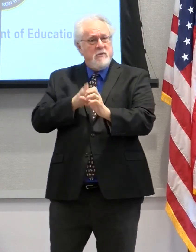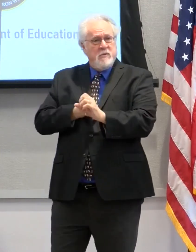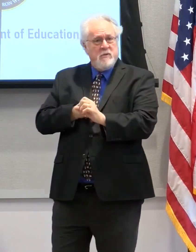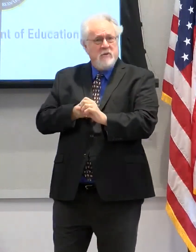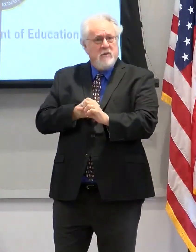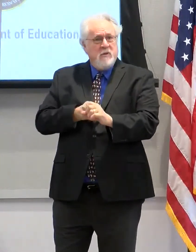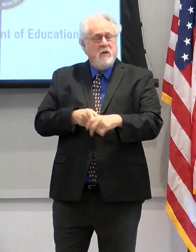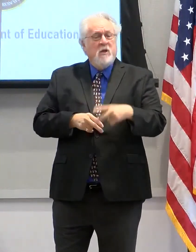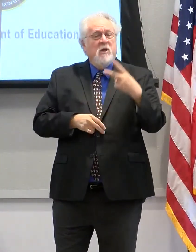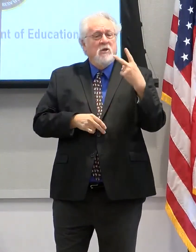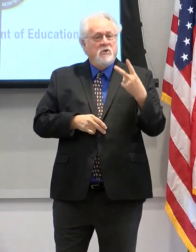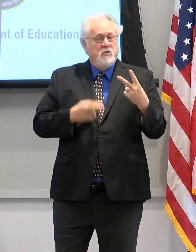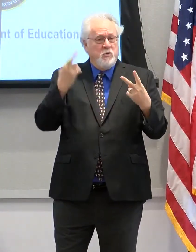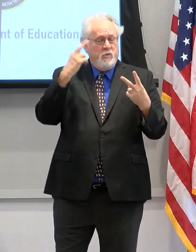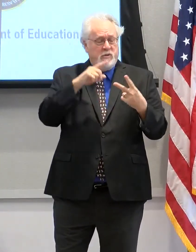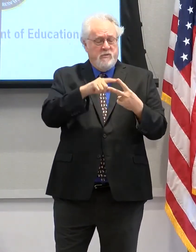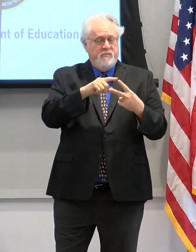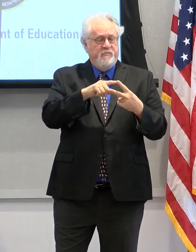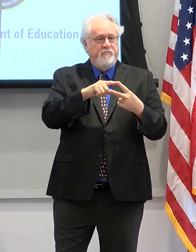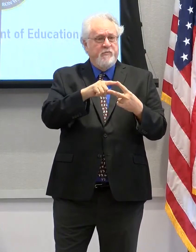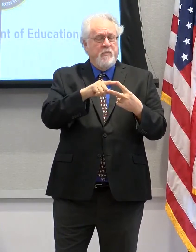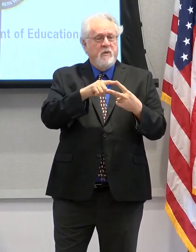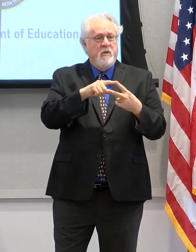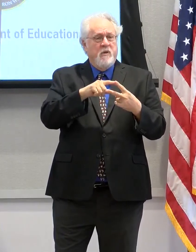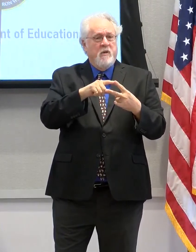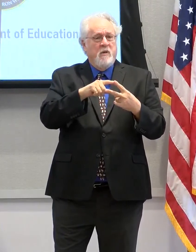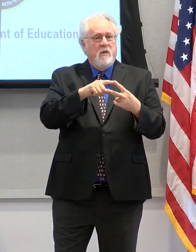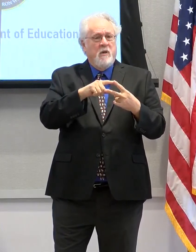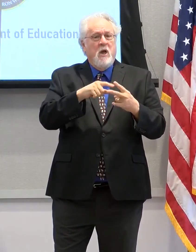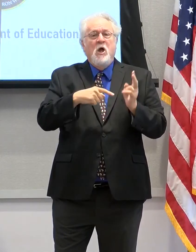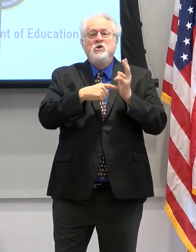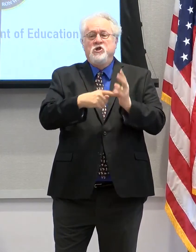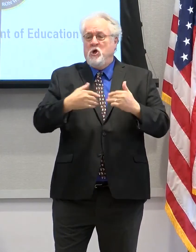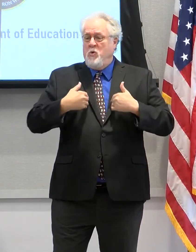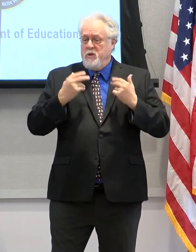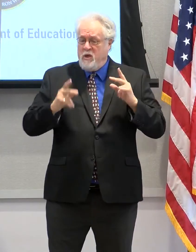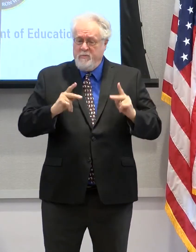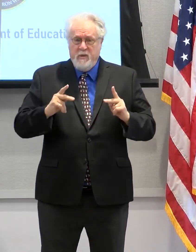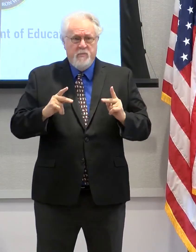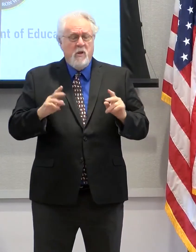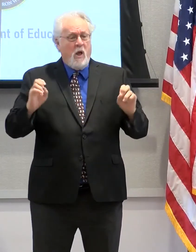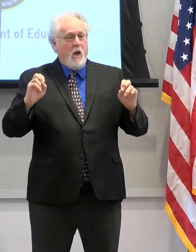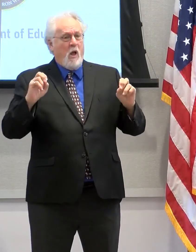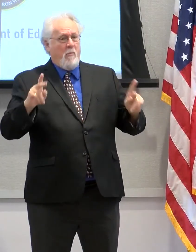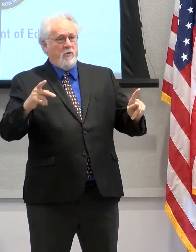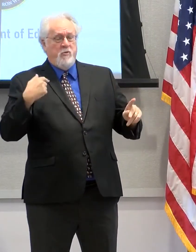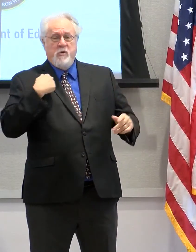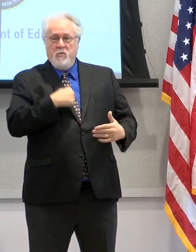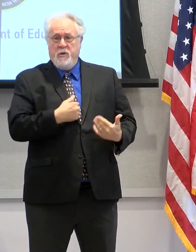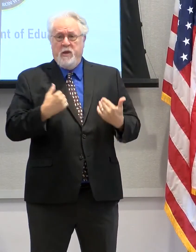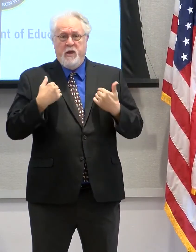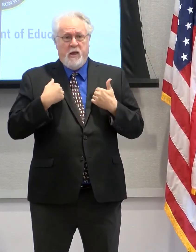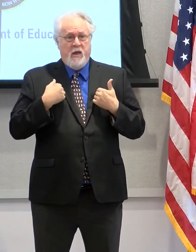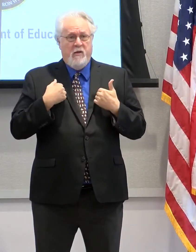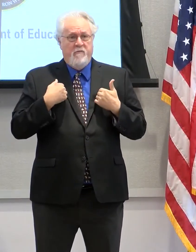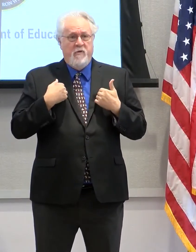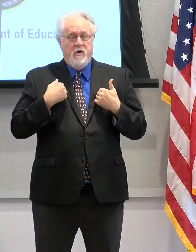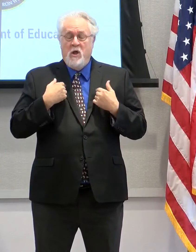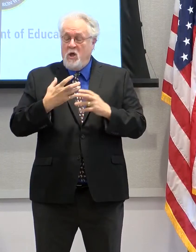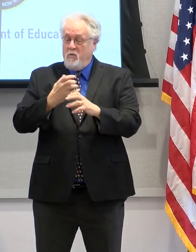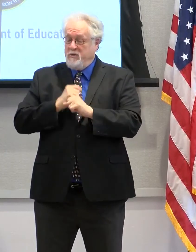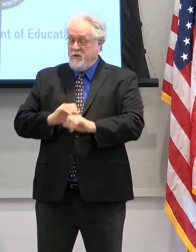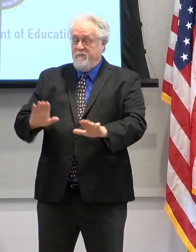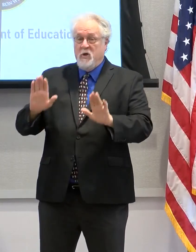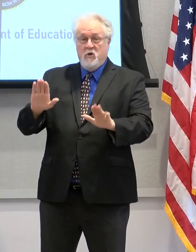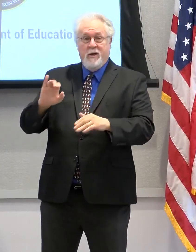this is on two-fold, I think. One is just to show young people the opportunity that they have to receive a great